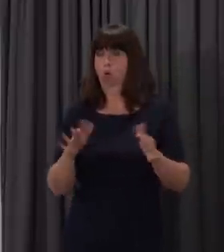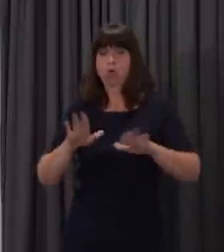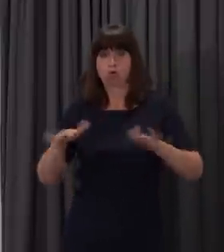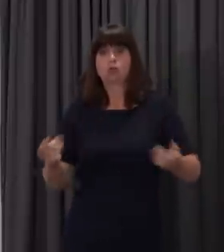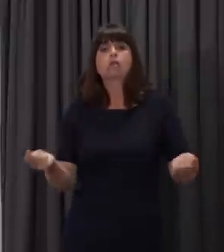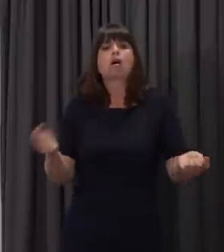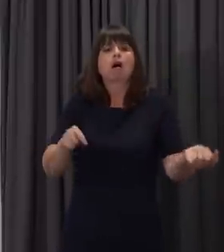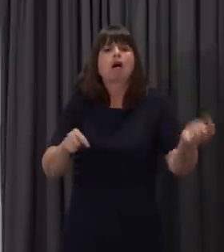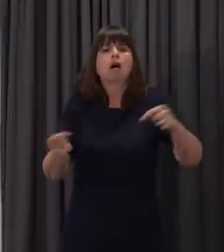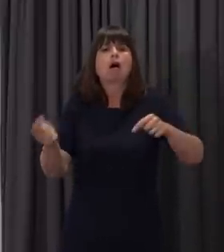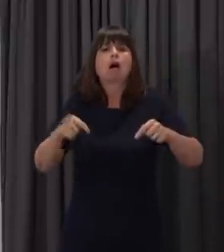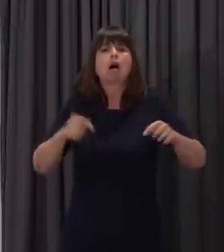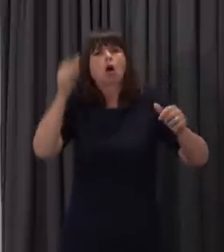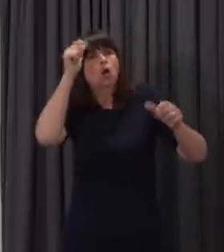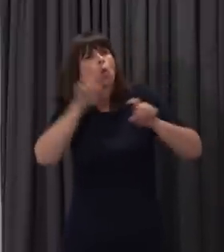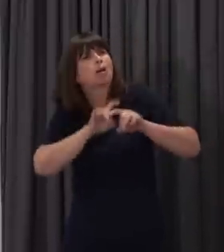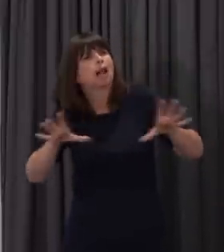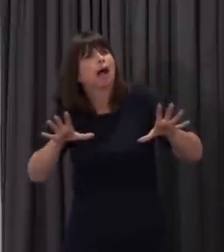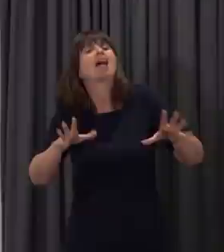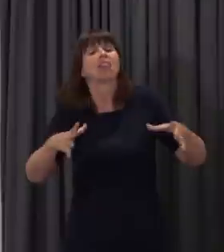the summer months and to do that safely.